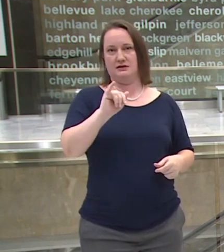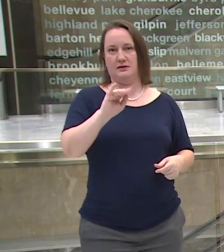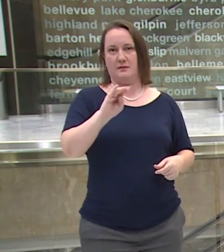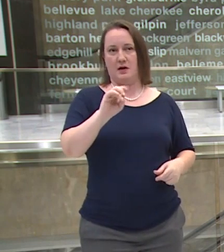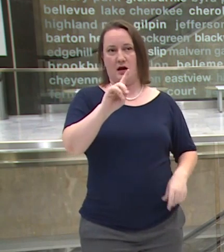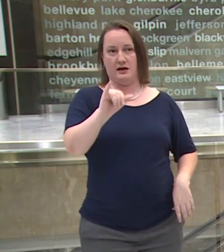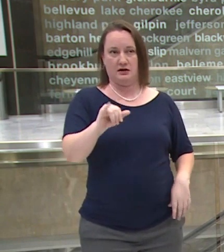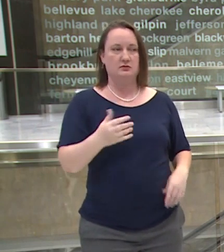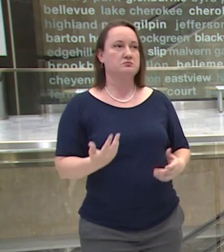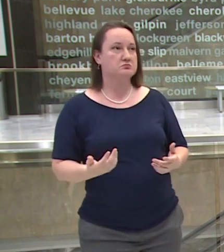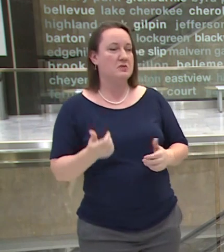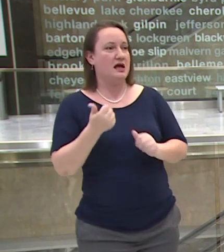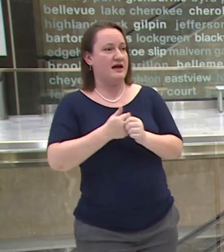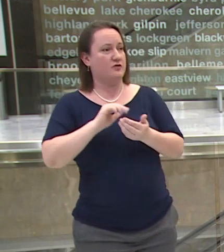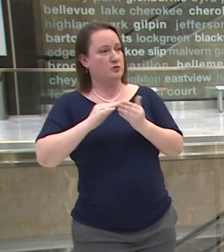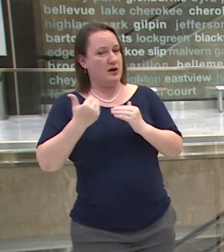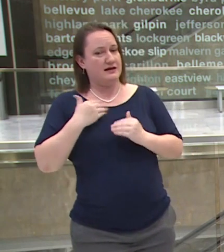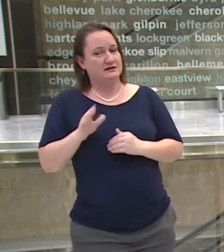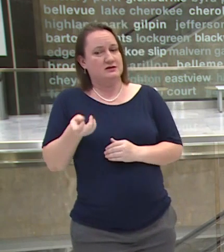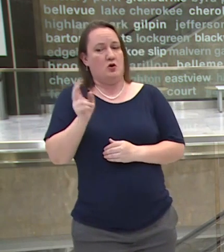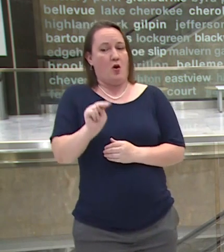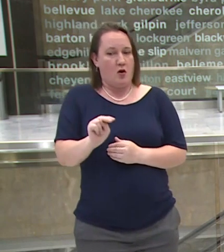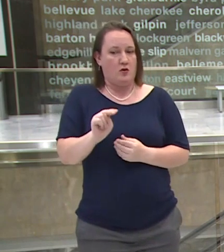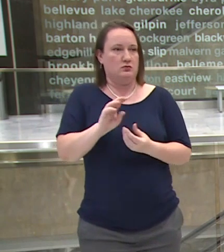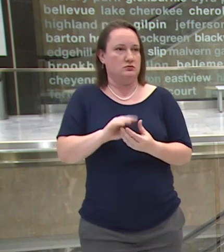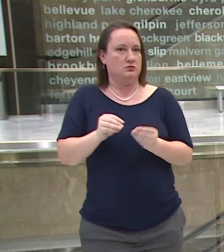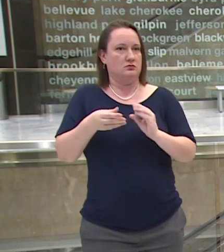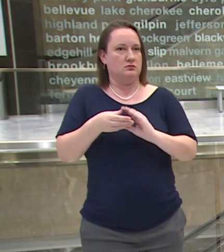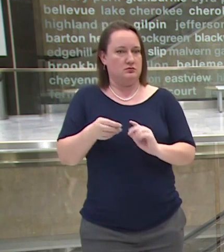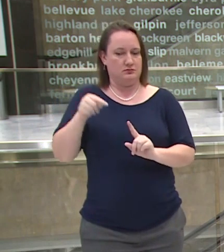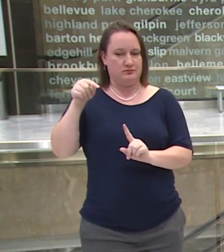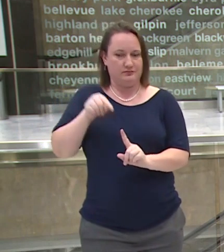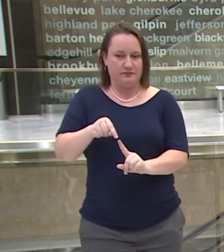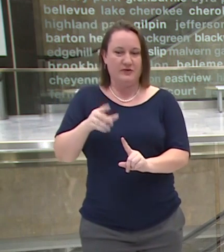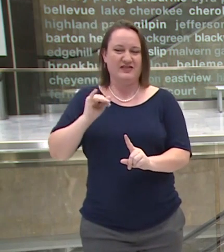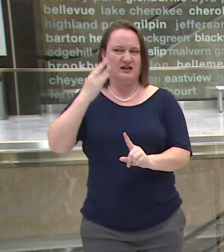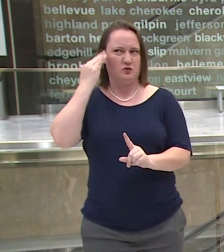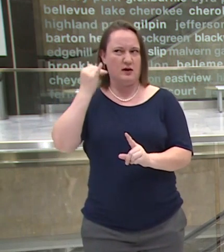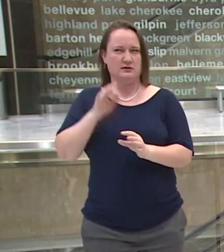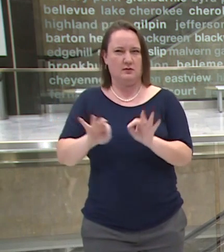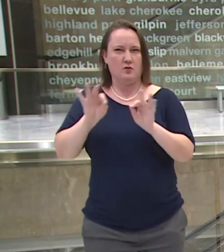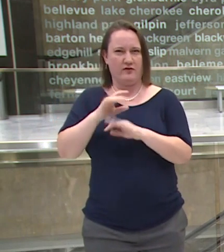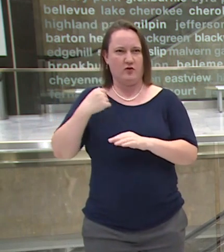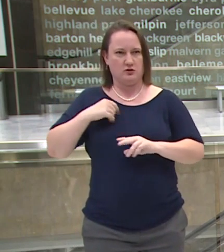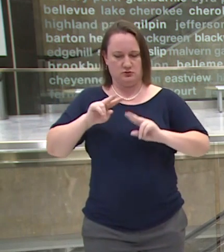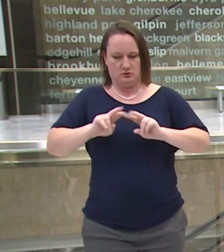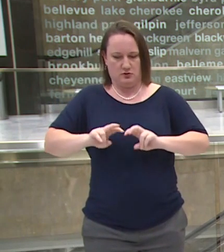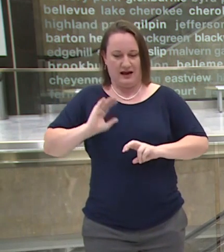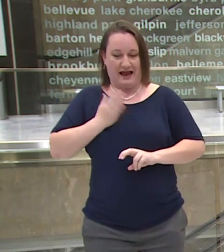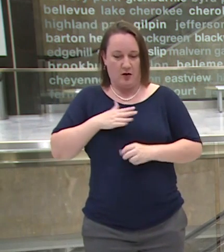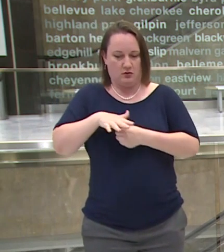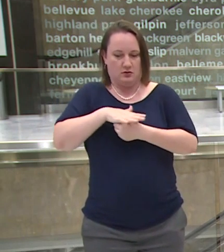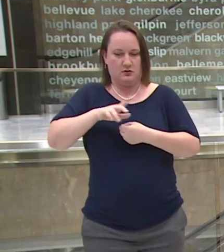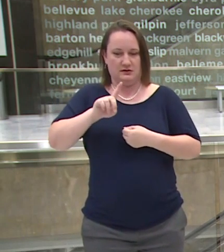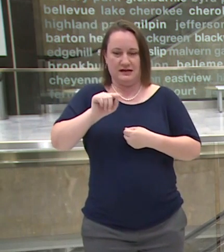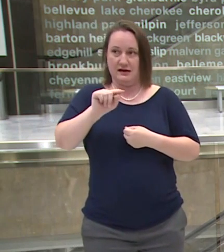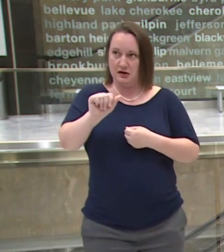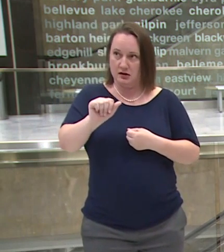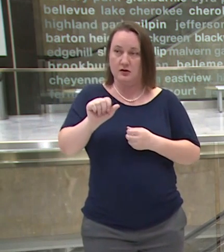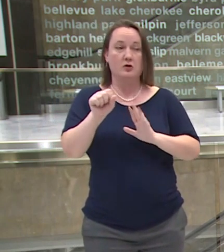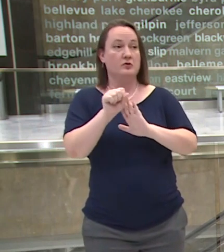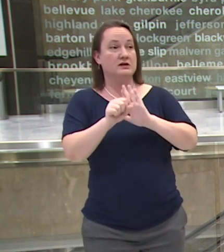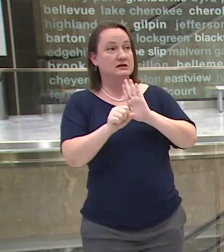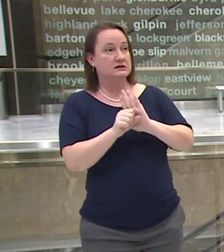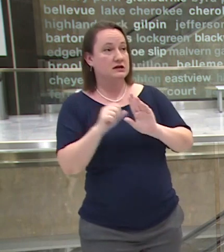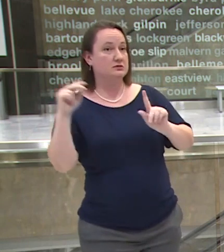has its own context and that's why it has been really important for us to look at our local data. From the state's perspective I think they're making good